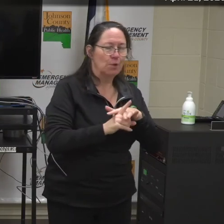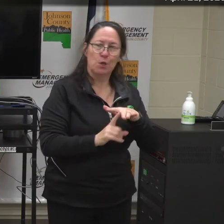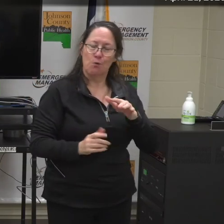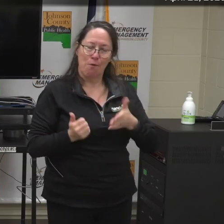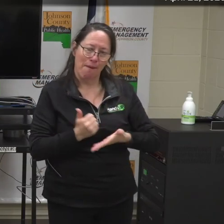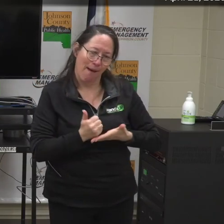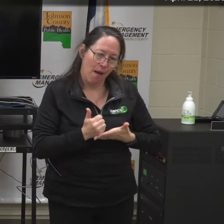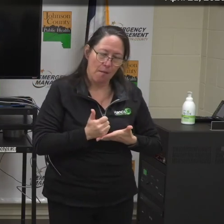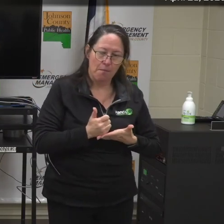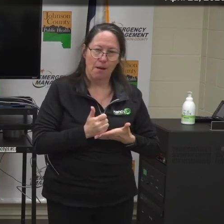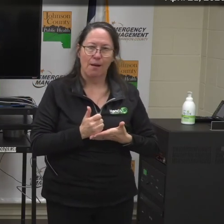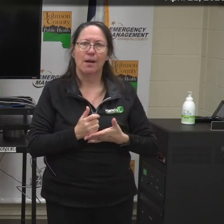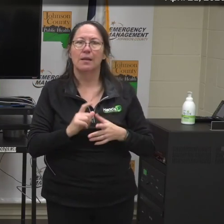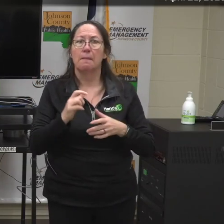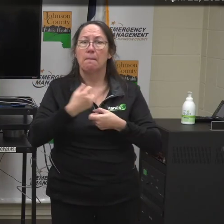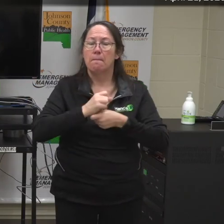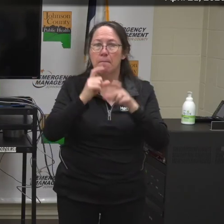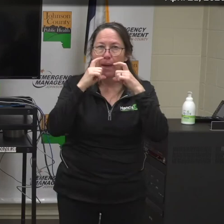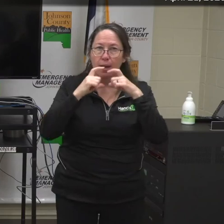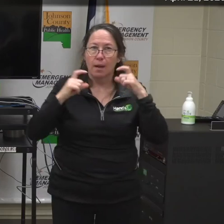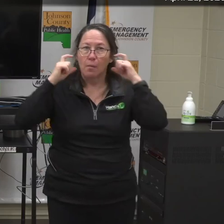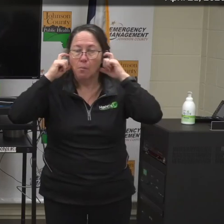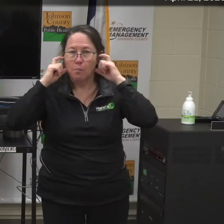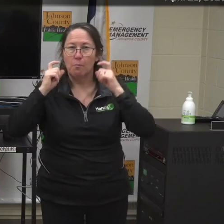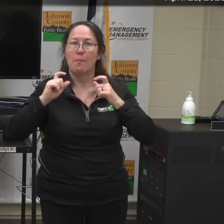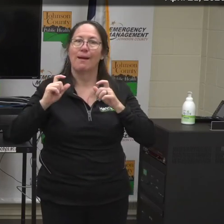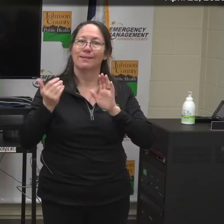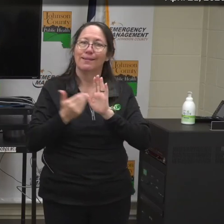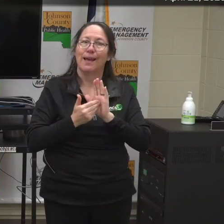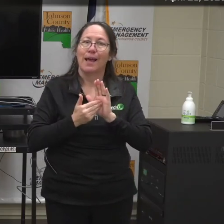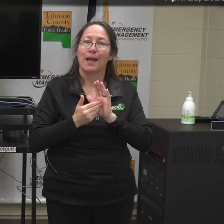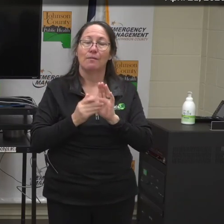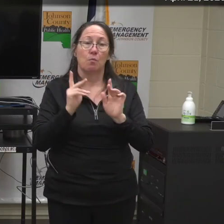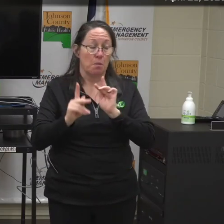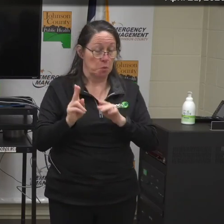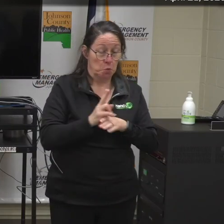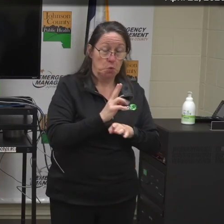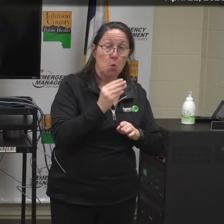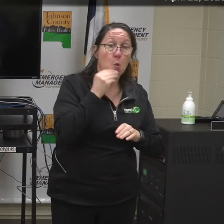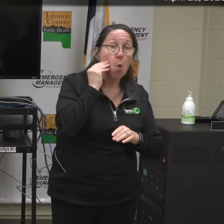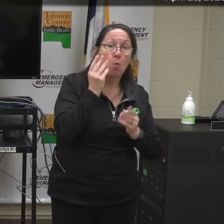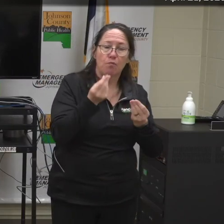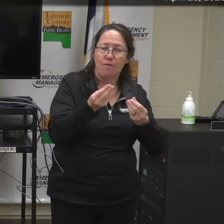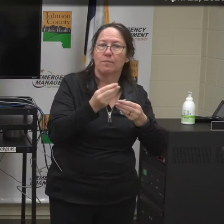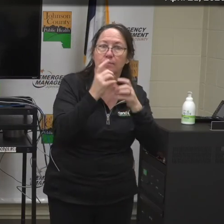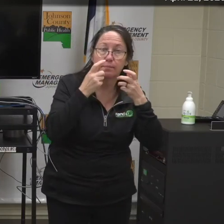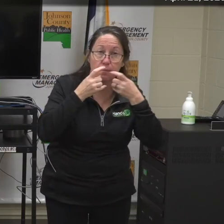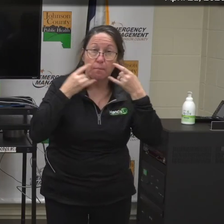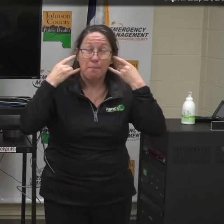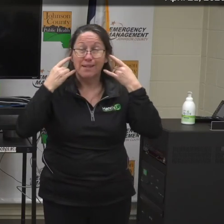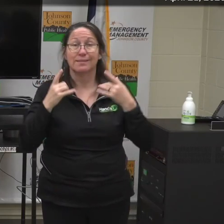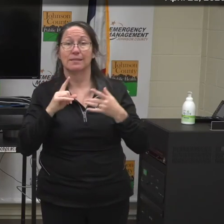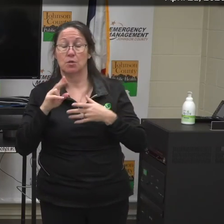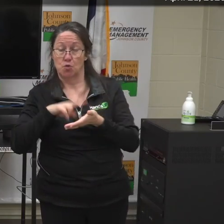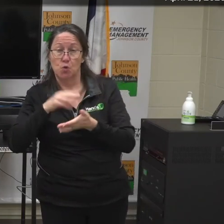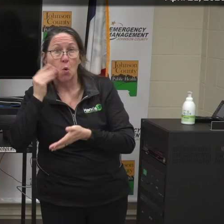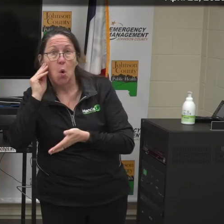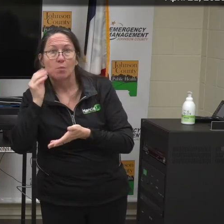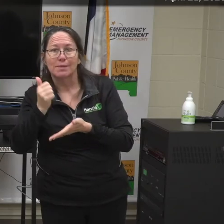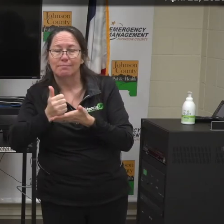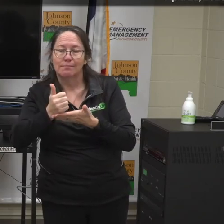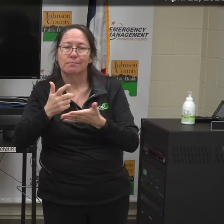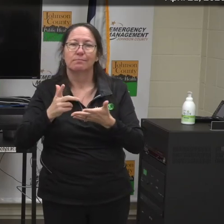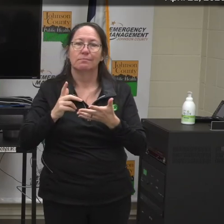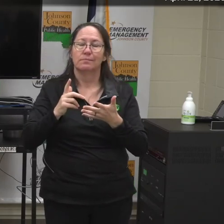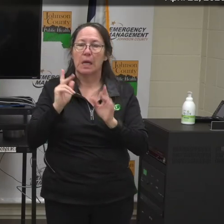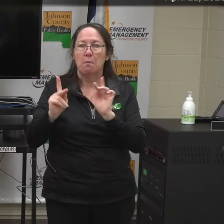surgical masks, reusable ones for the folks at home, folks at the hospitals, and in nursing homes. The